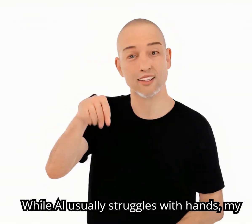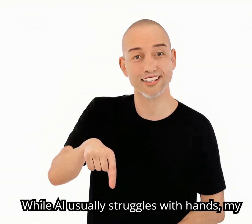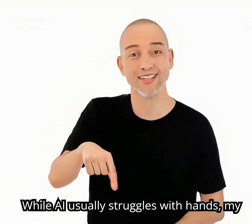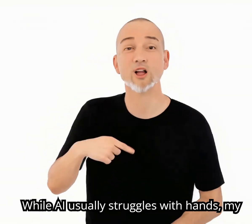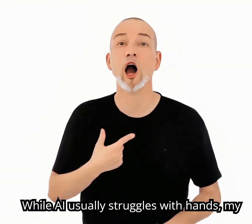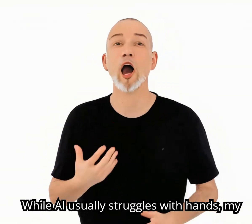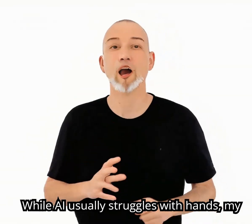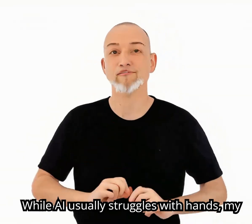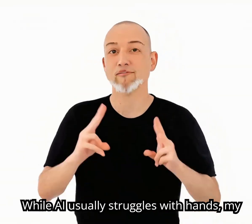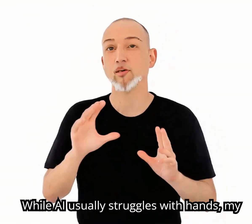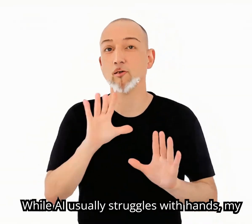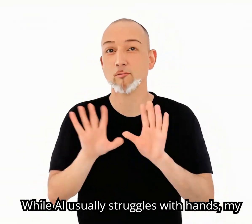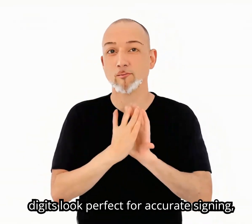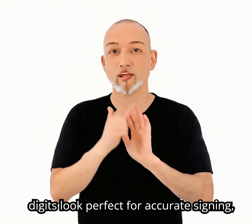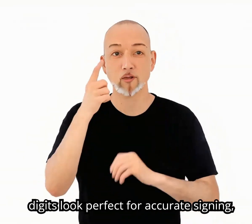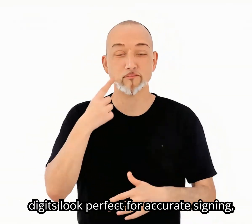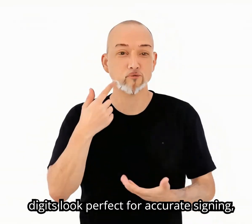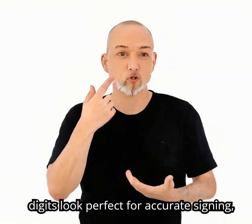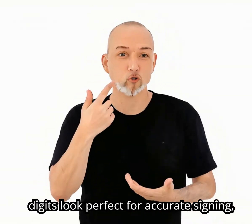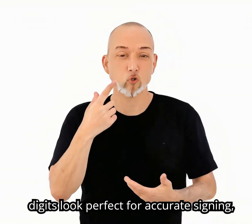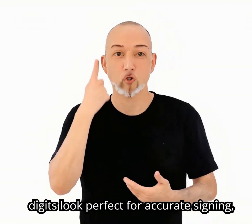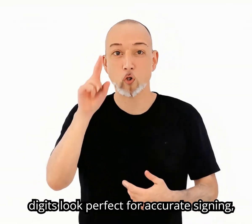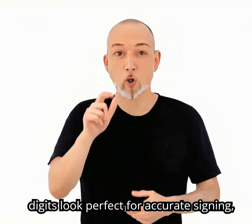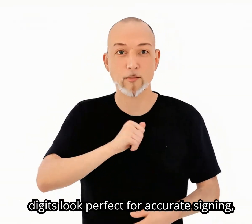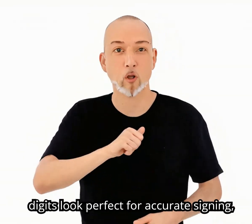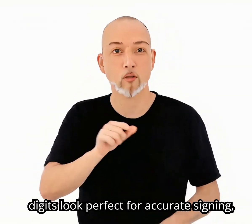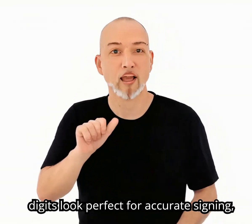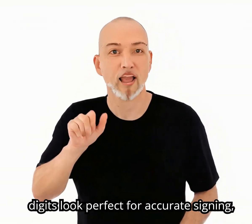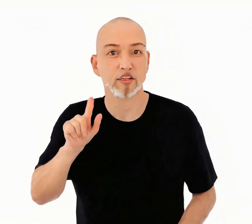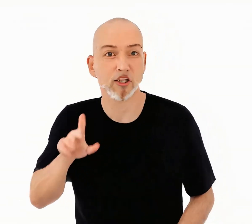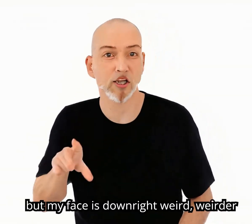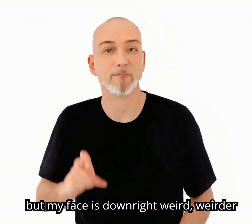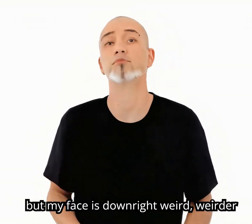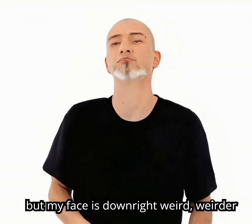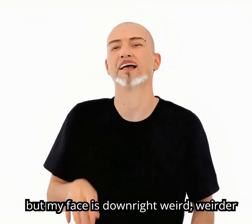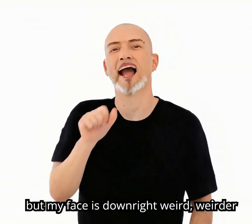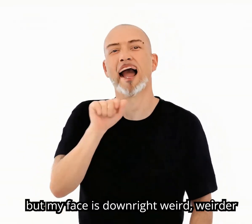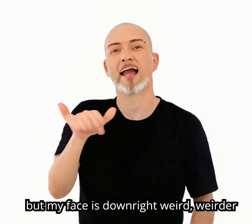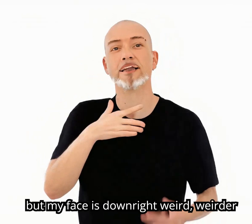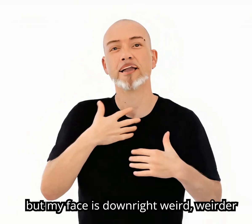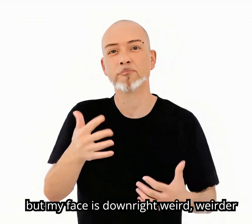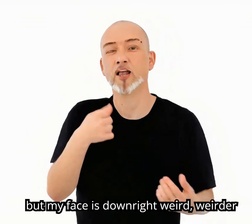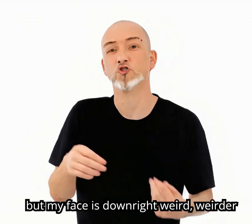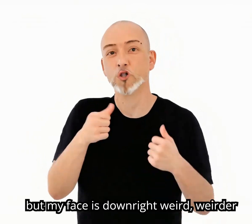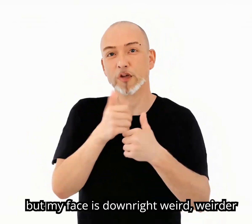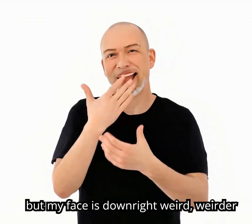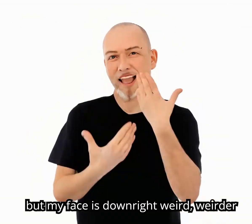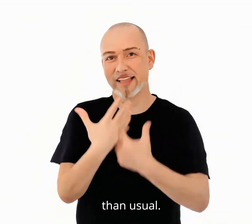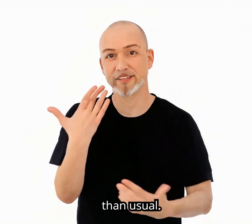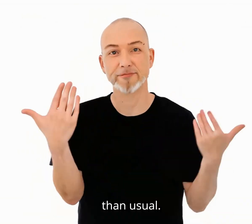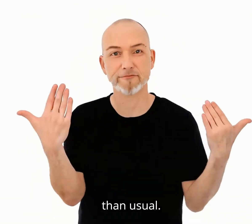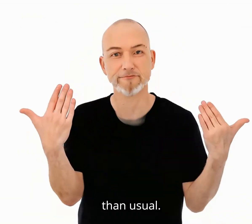struggles with hands, my digits look perfect for accurate signing, but my face is downright weird, weirder than usual.